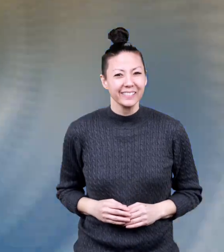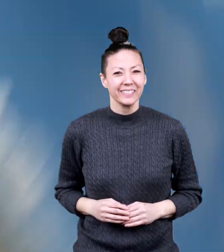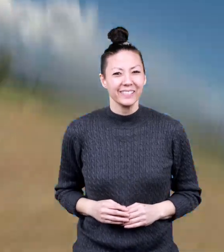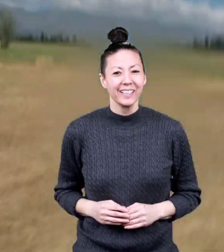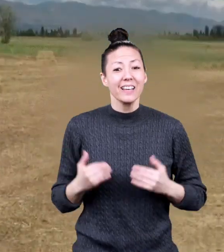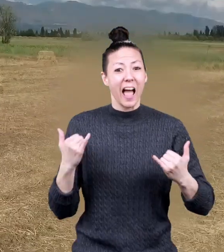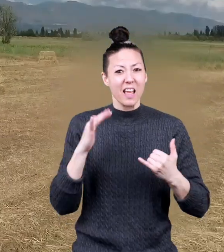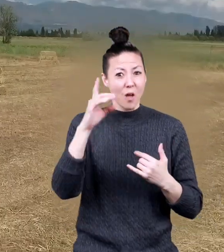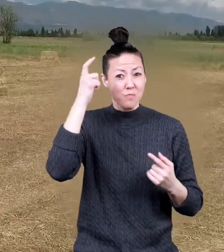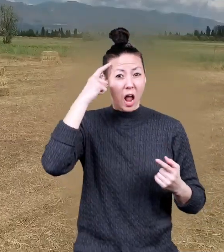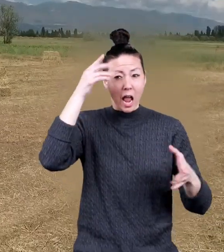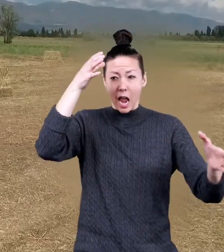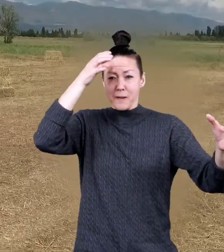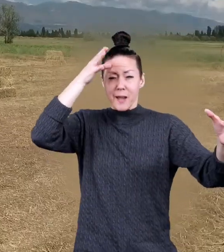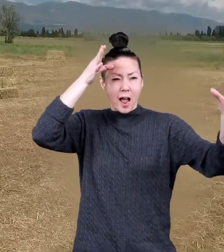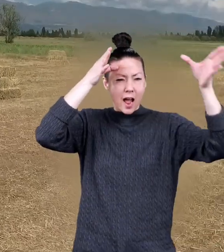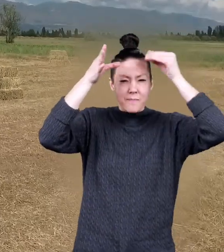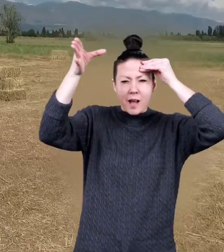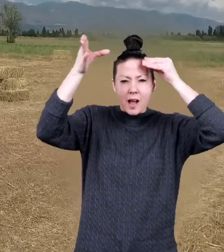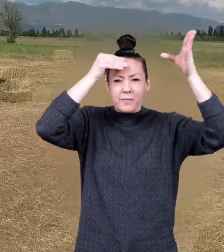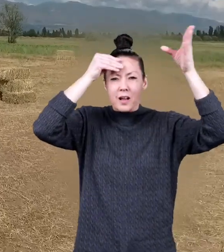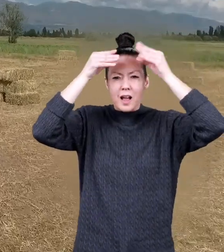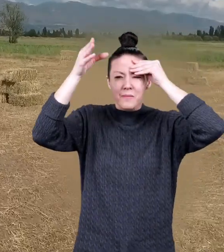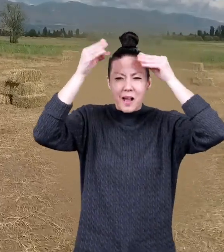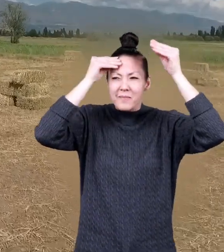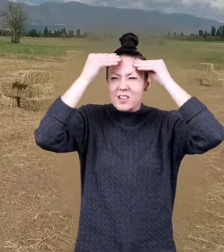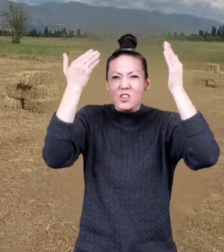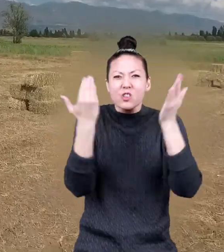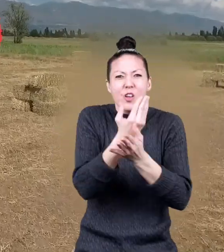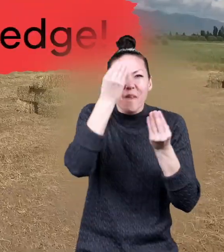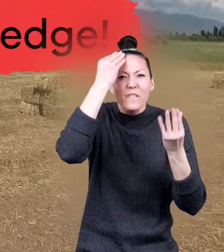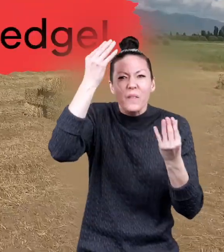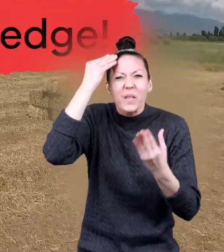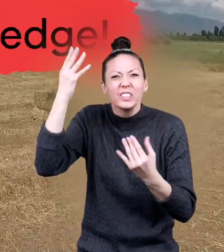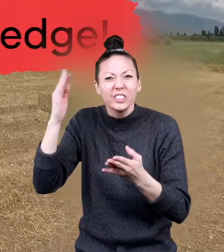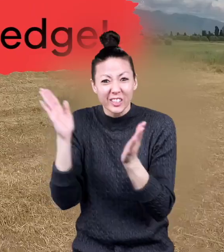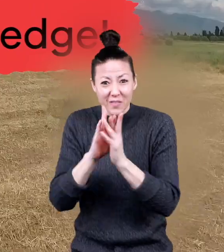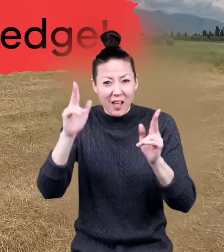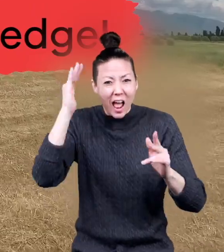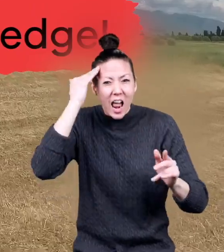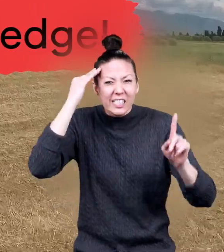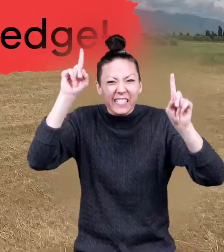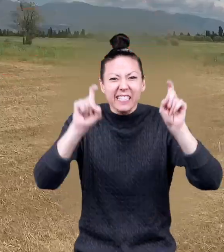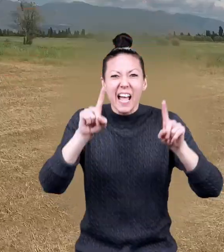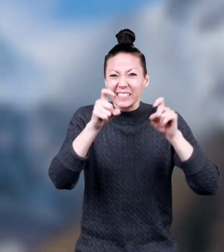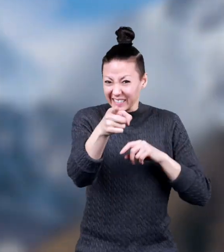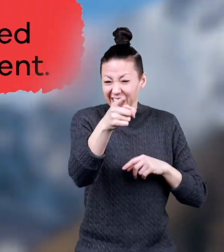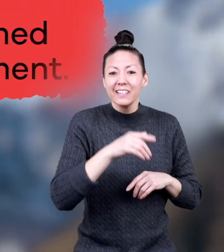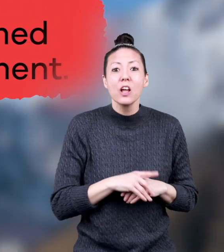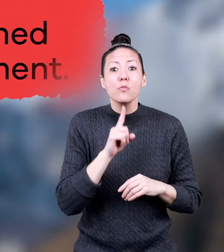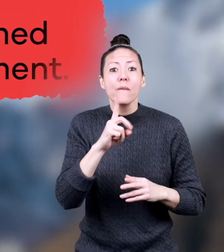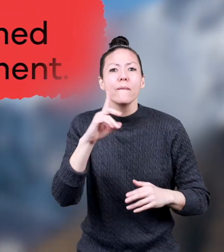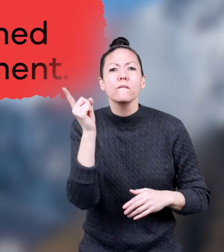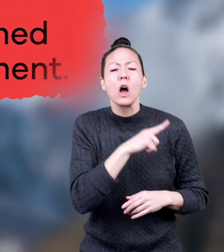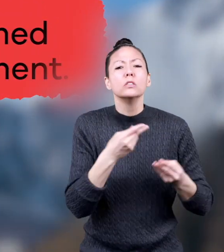Now that your brains are packed with all sorts of new facts, let's test your knowledge. True or false?